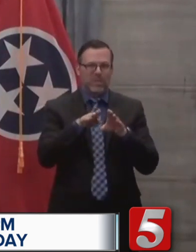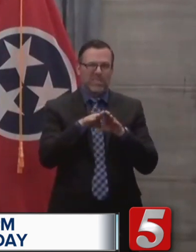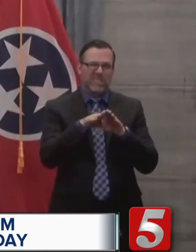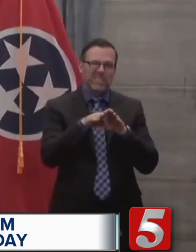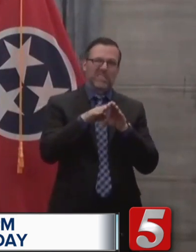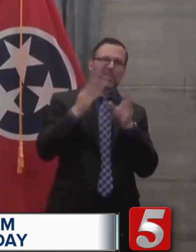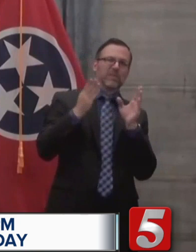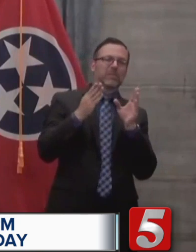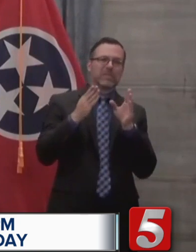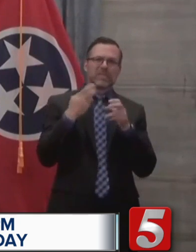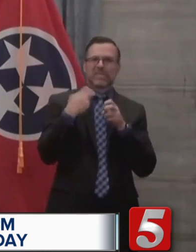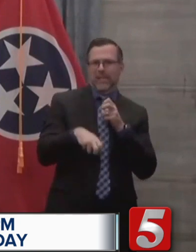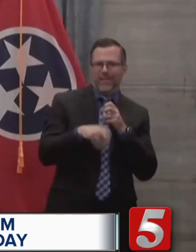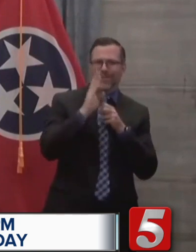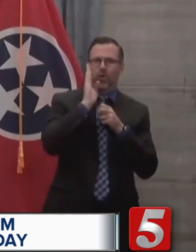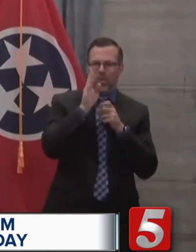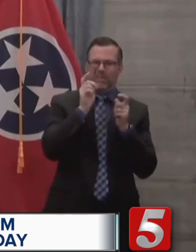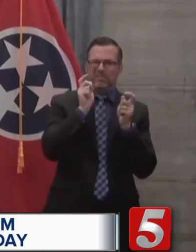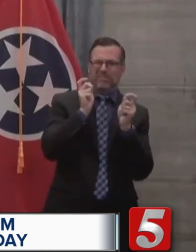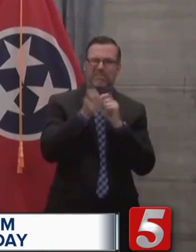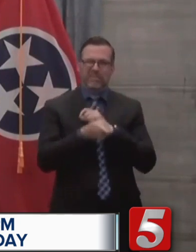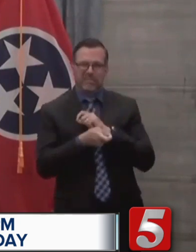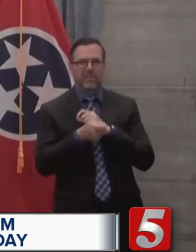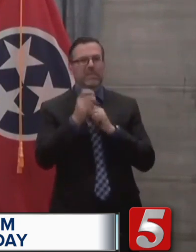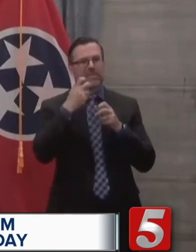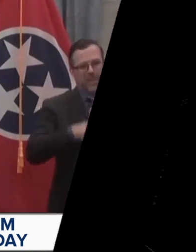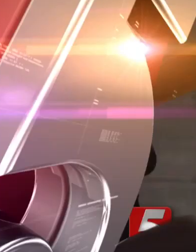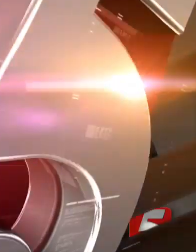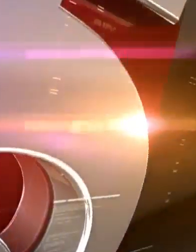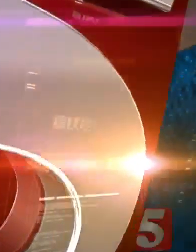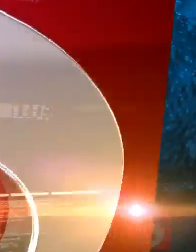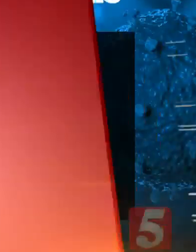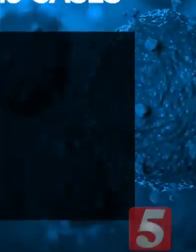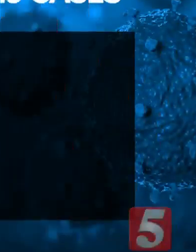guidelines. Jason Lamb, News Channel 5. Thank you.